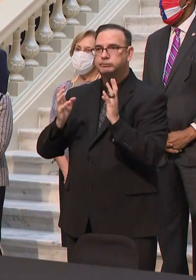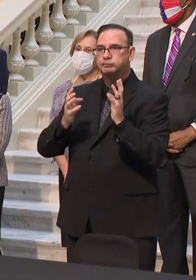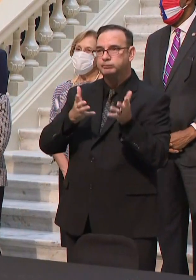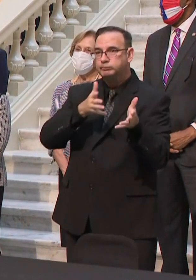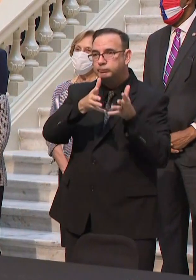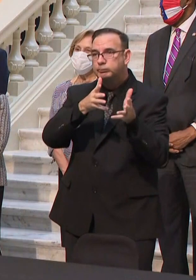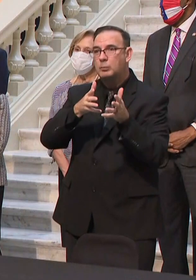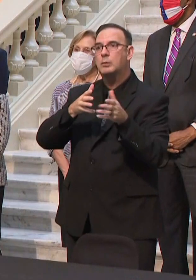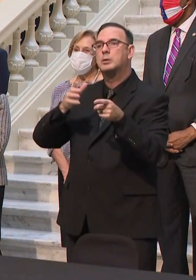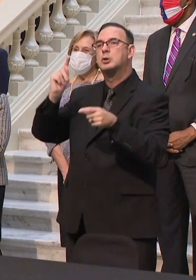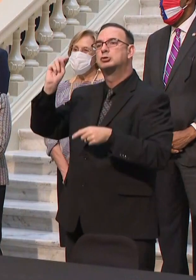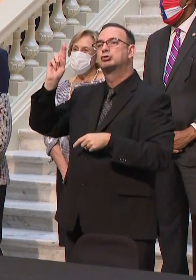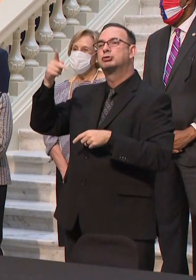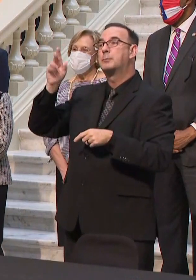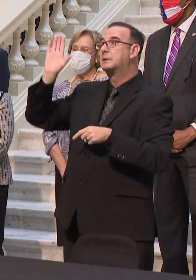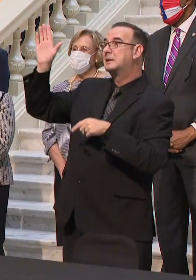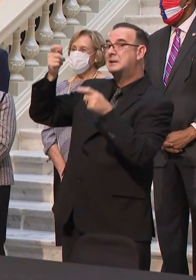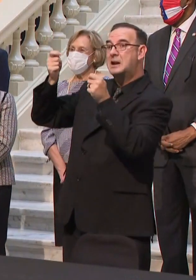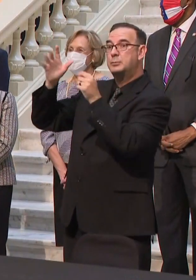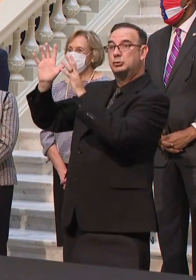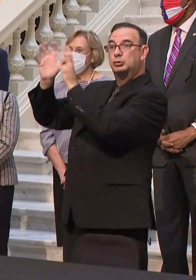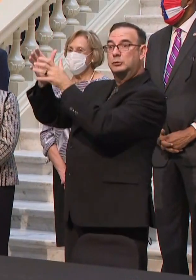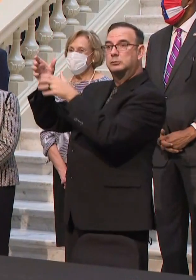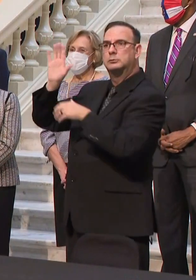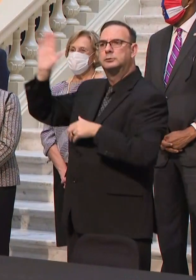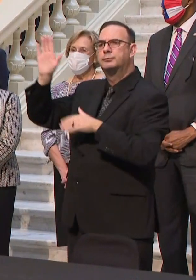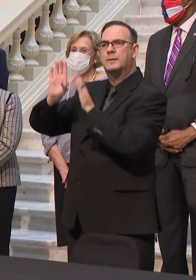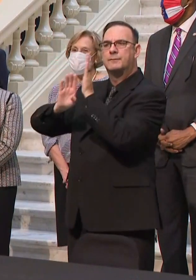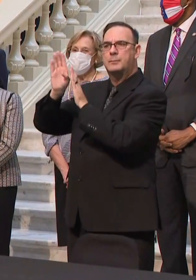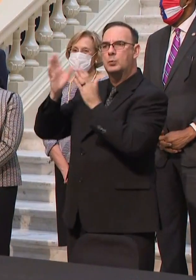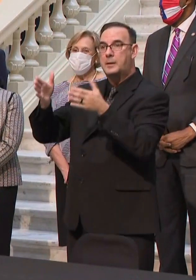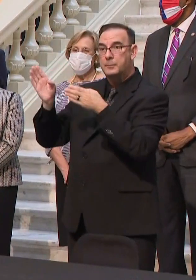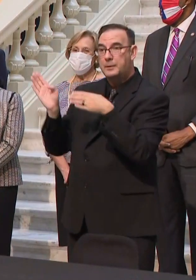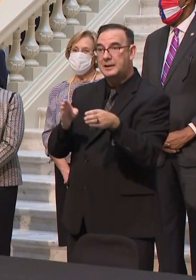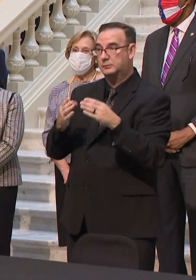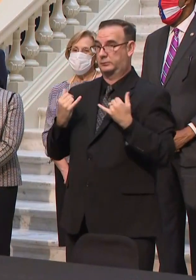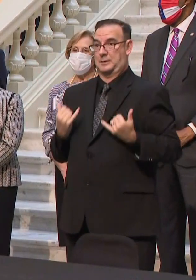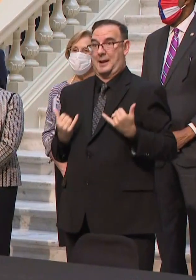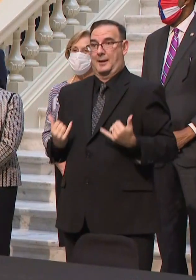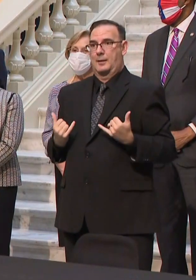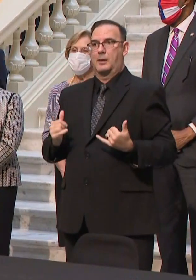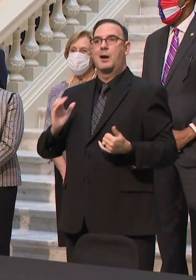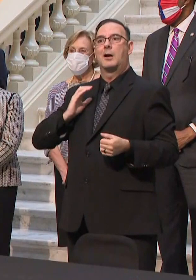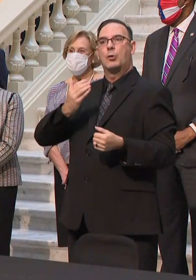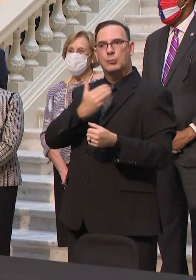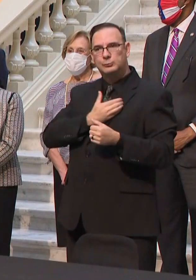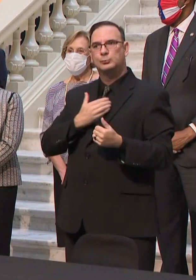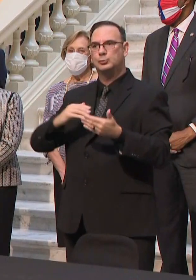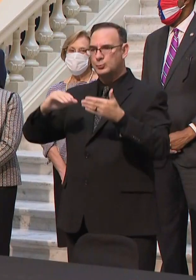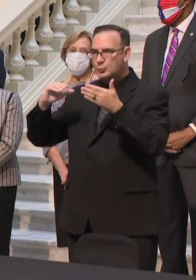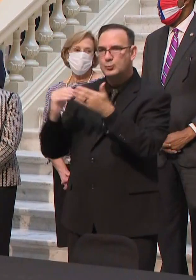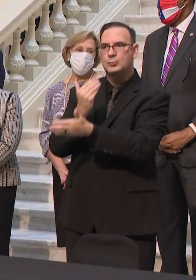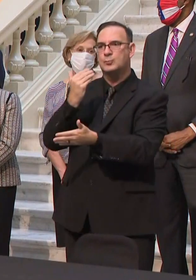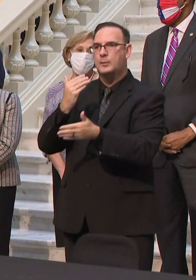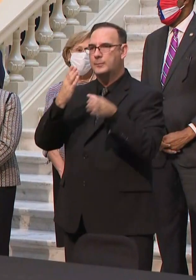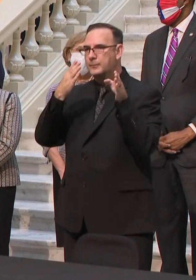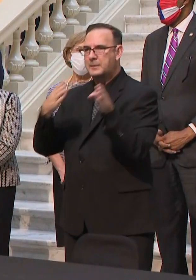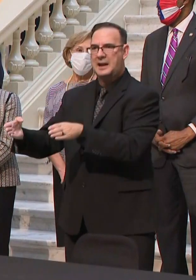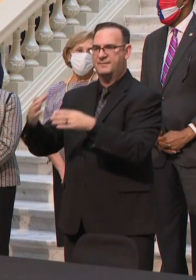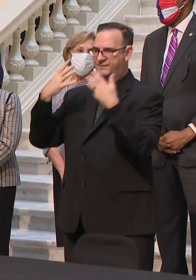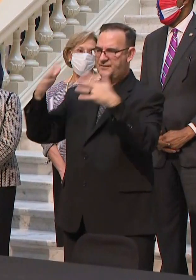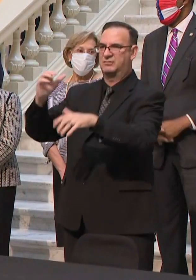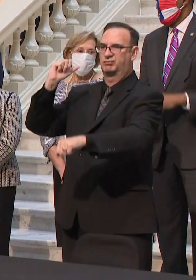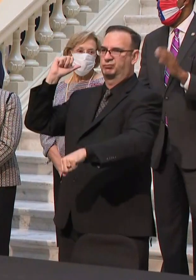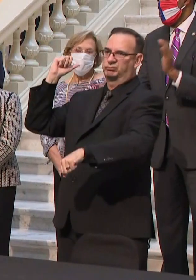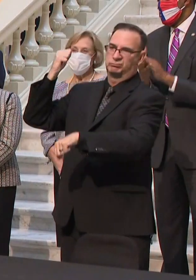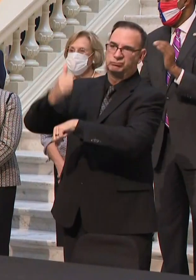plan. And today, we are proud to announce that our innovative approach to health care reform will be approved